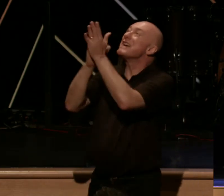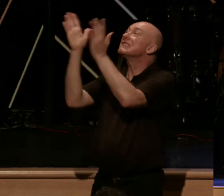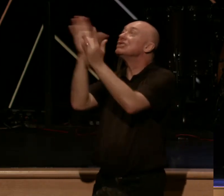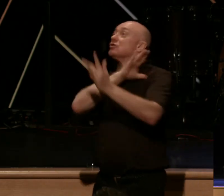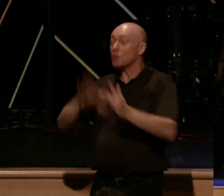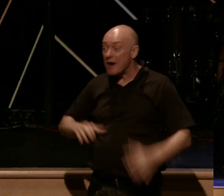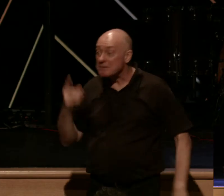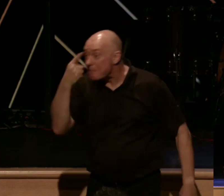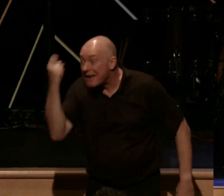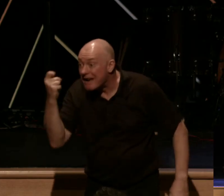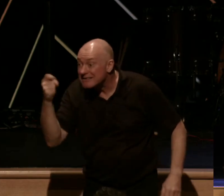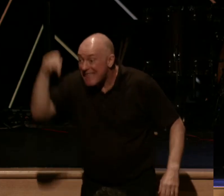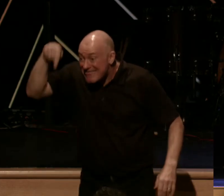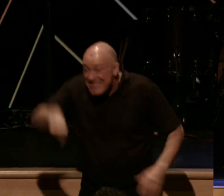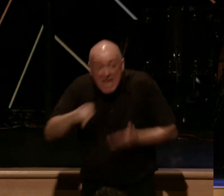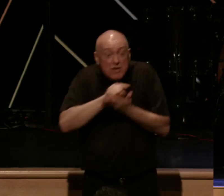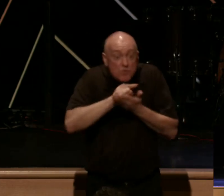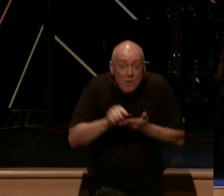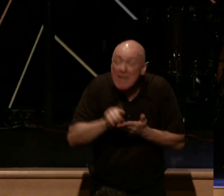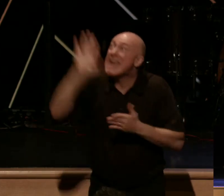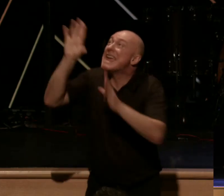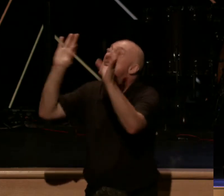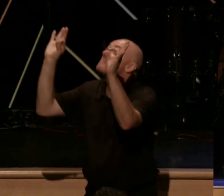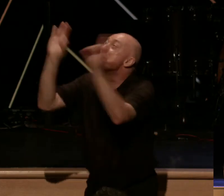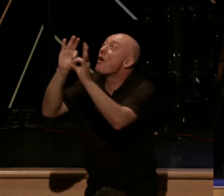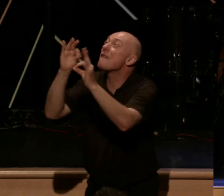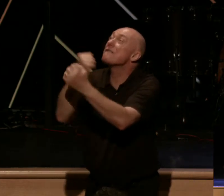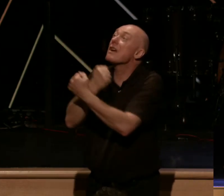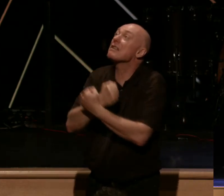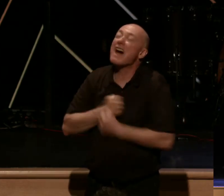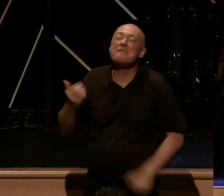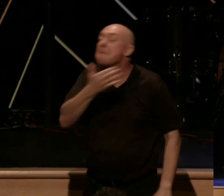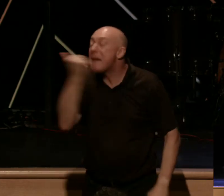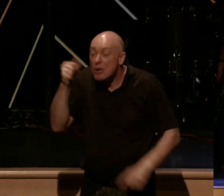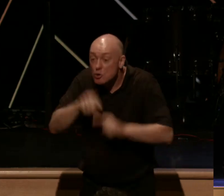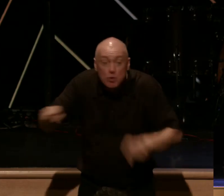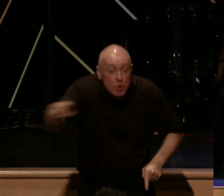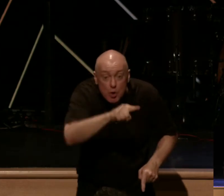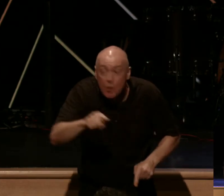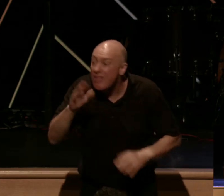because to you this week, his perfect steadfast love was better to you than life?